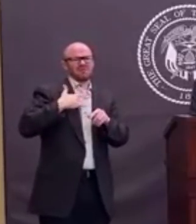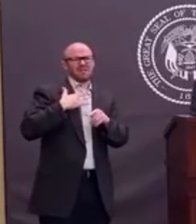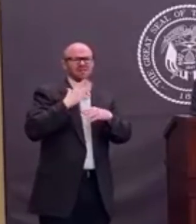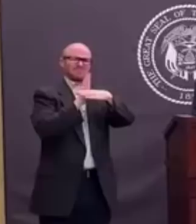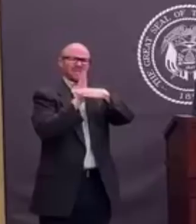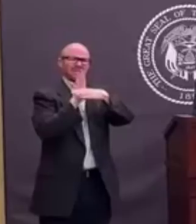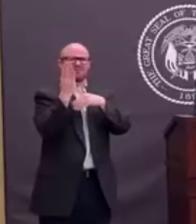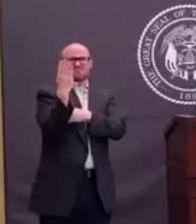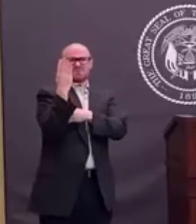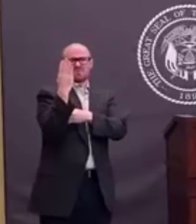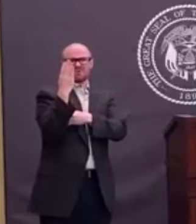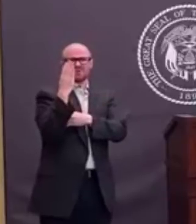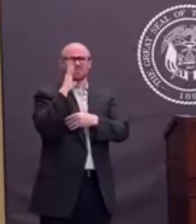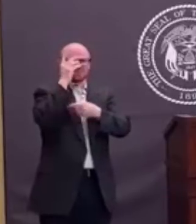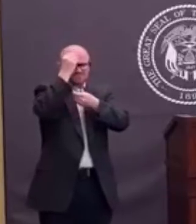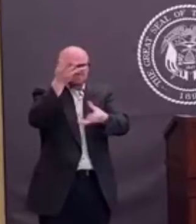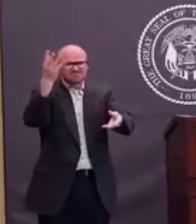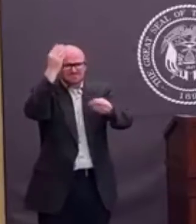So thank you very much.